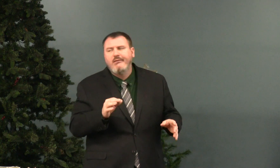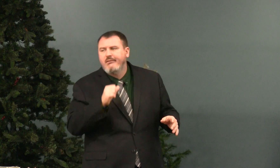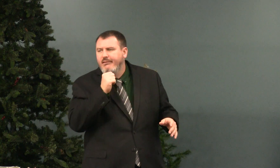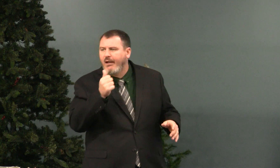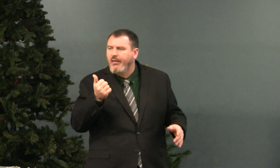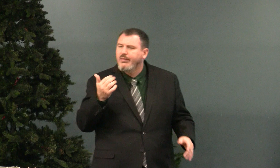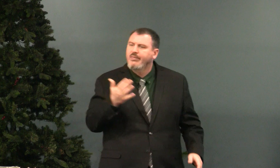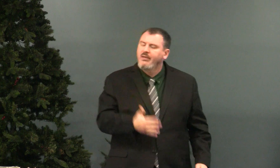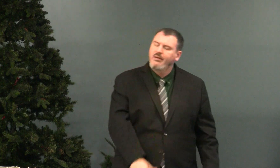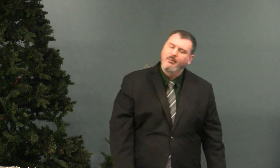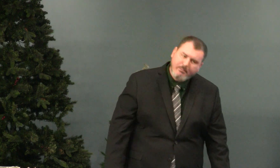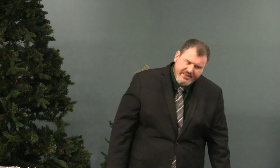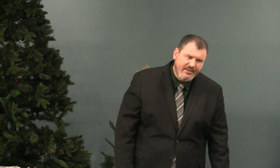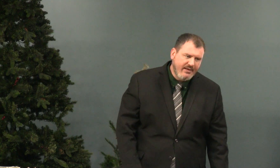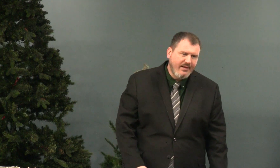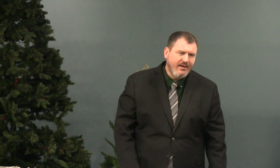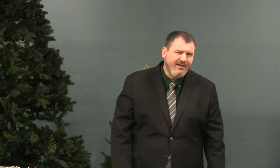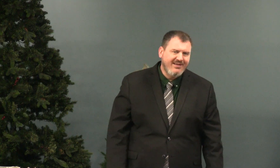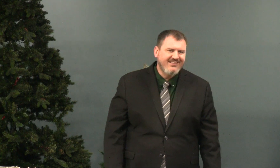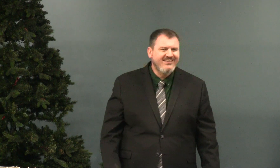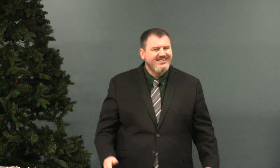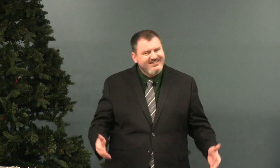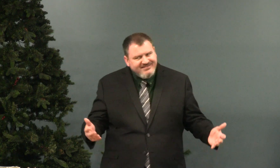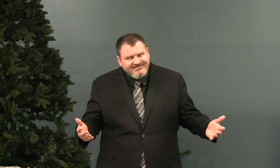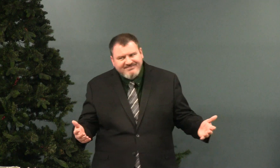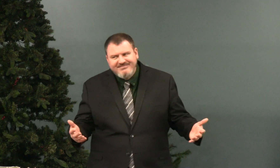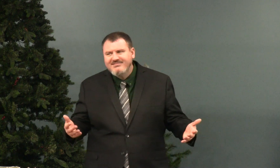found. And if it's not there, I'm disappointed, you know.